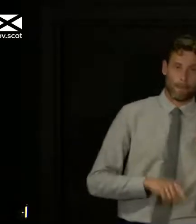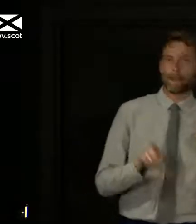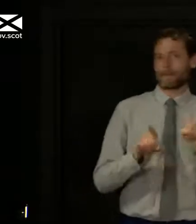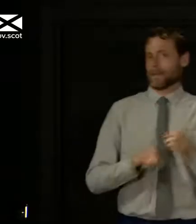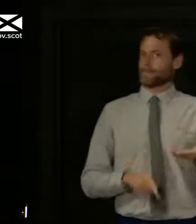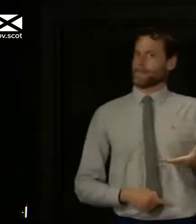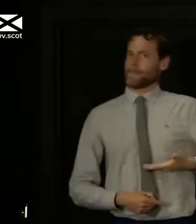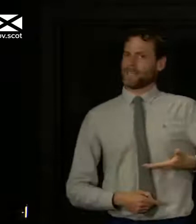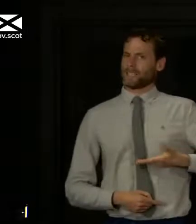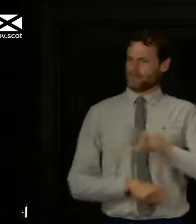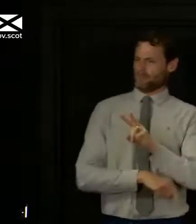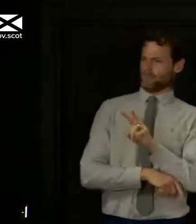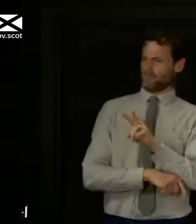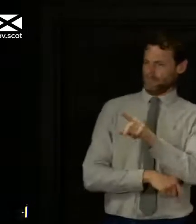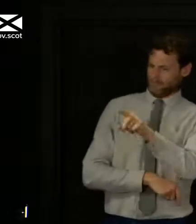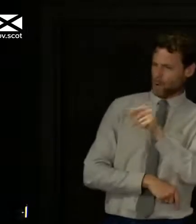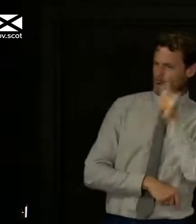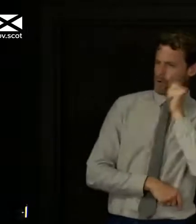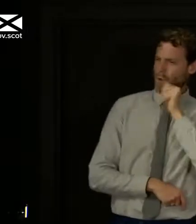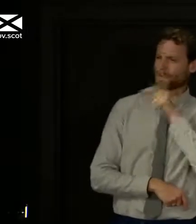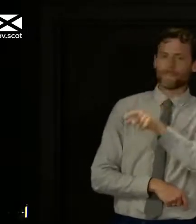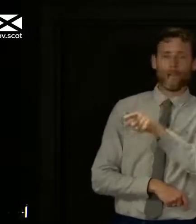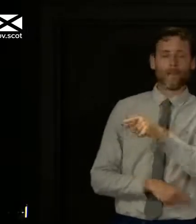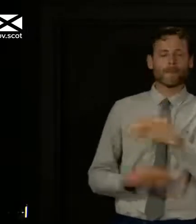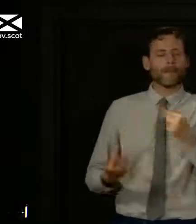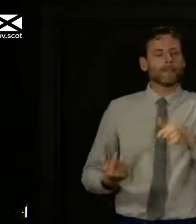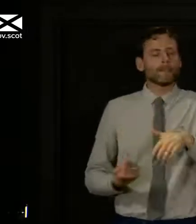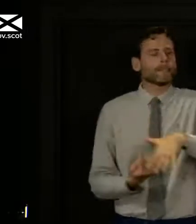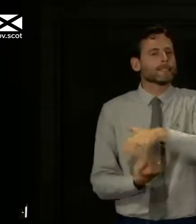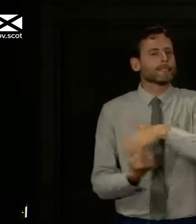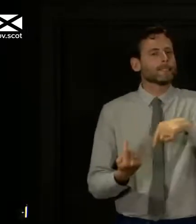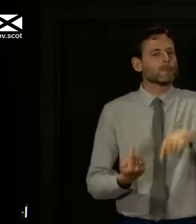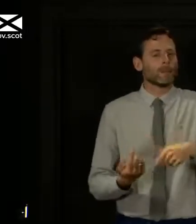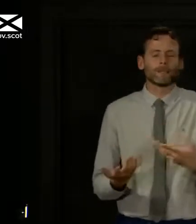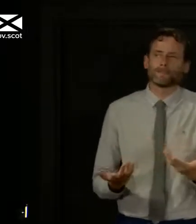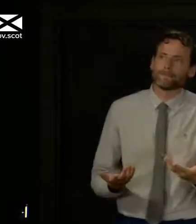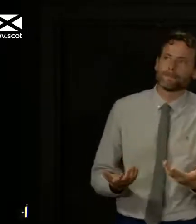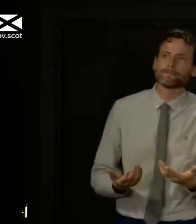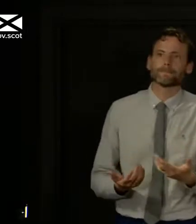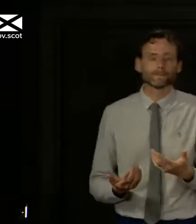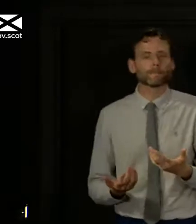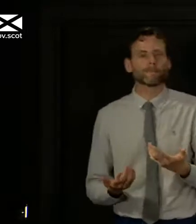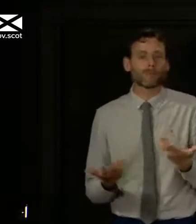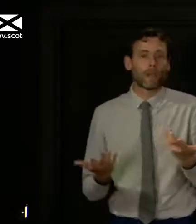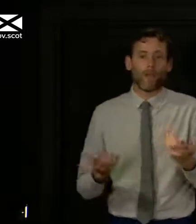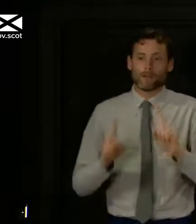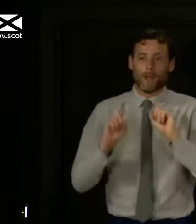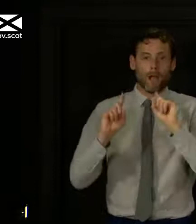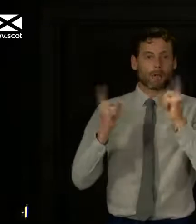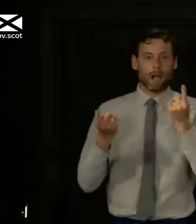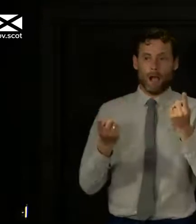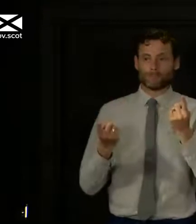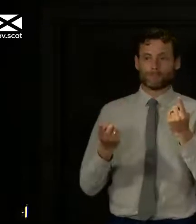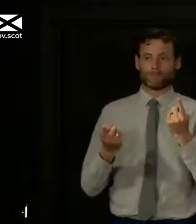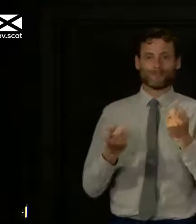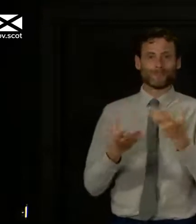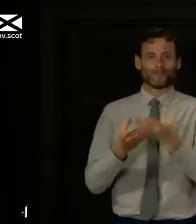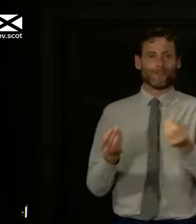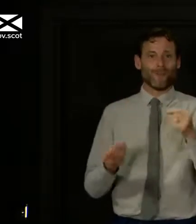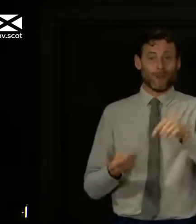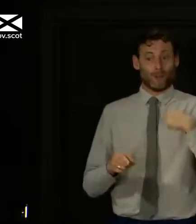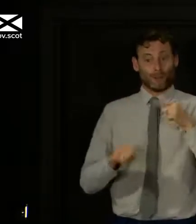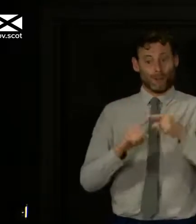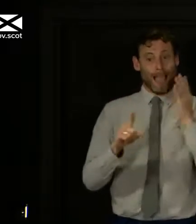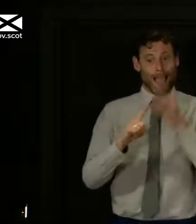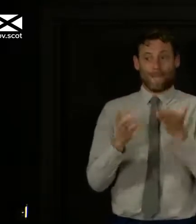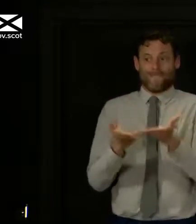anomalous. And given the situation we are facing and have been in, perhaps some of that is unavoidable and inevitable. We try to make this as fair